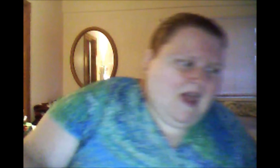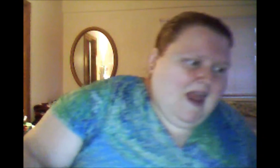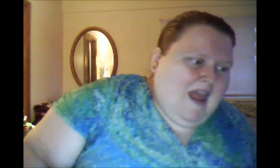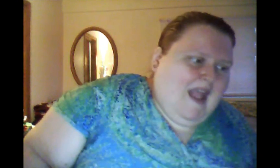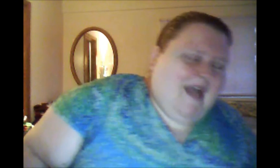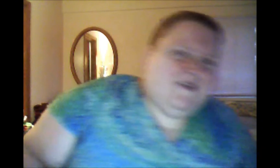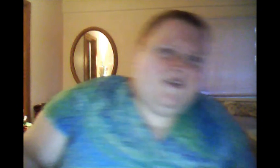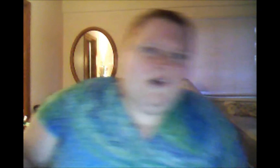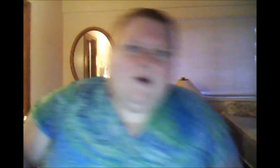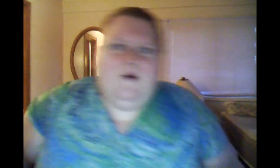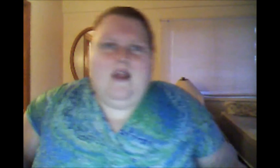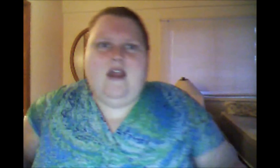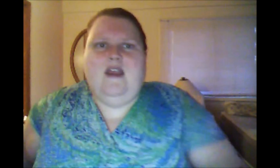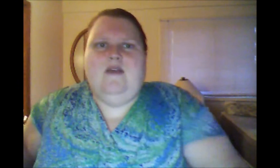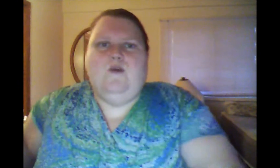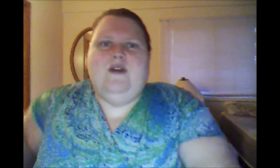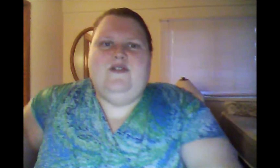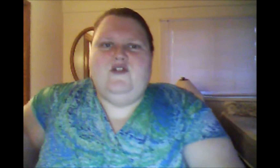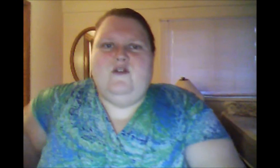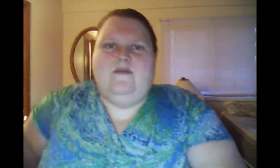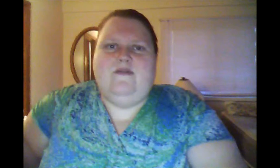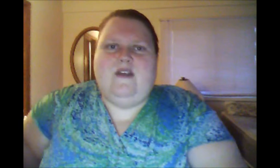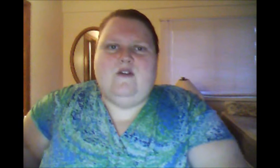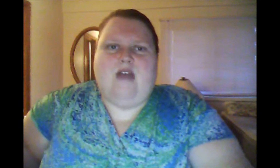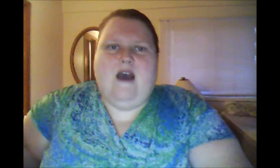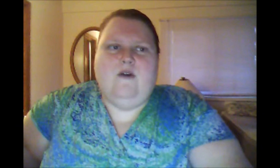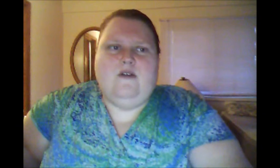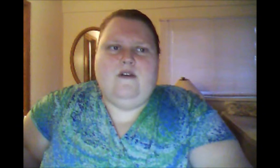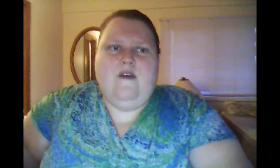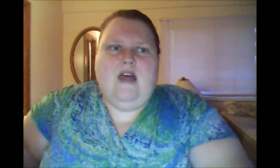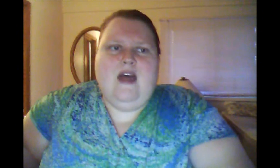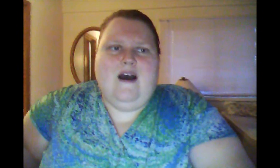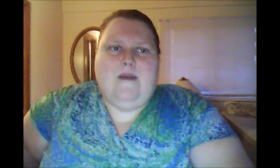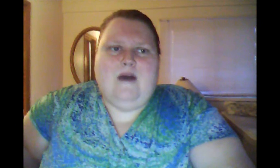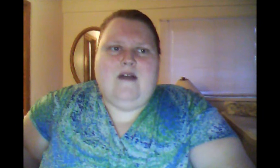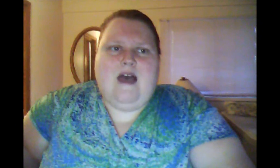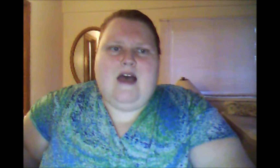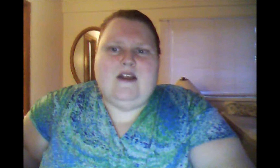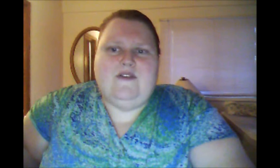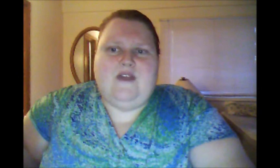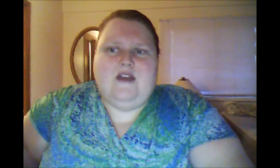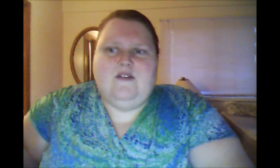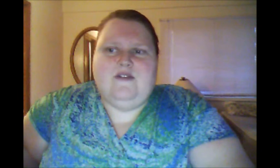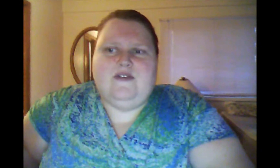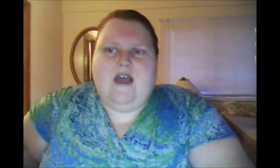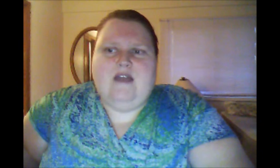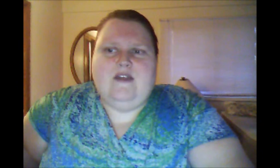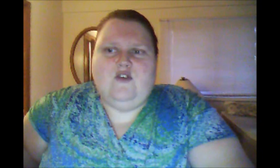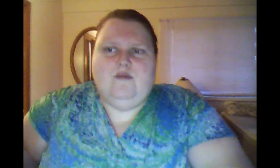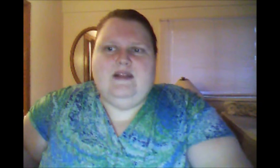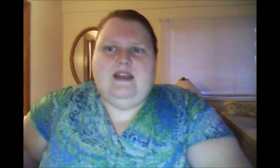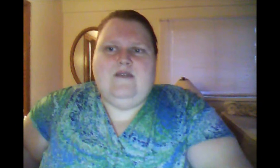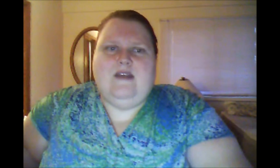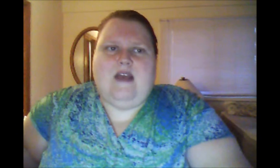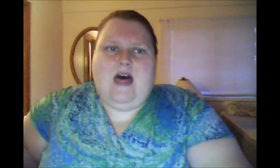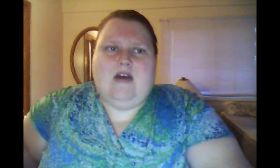And so once you've figured out about goddess and decide that you believe in goddess,